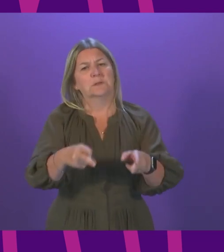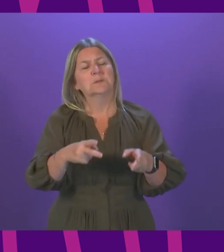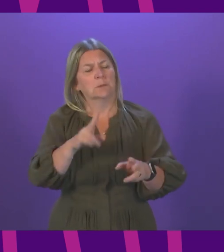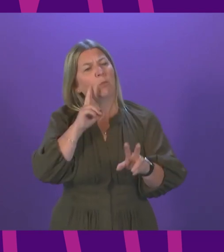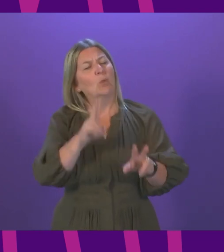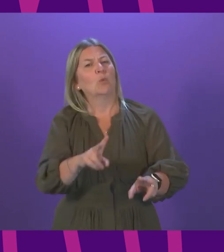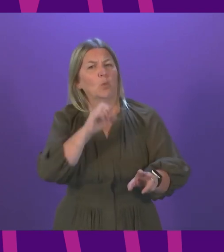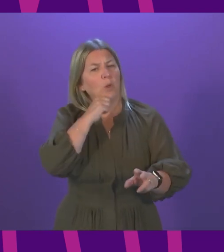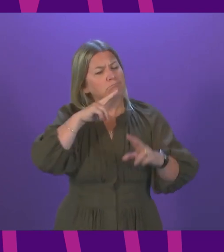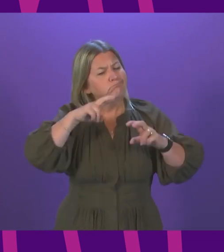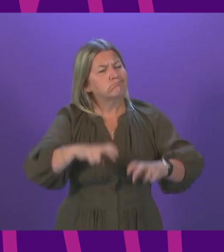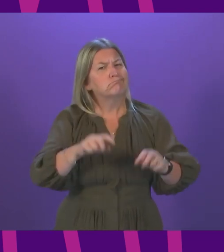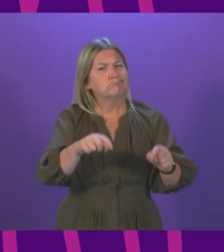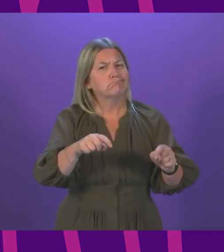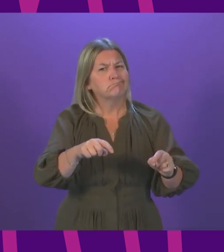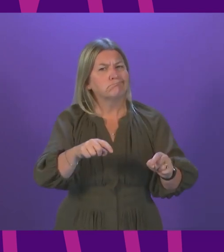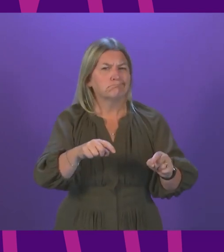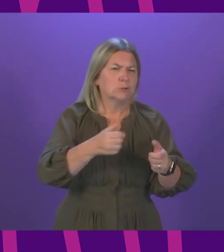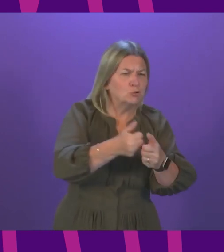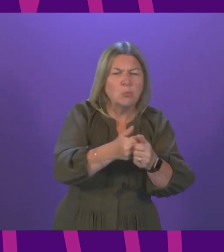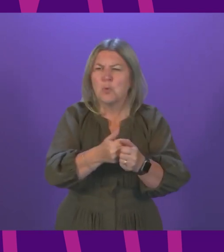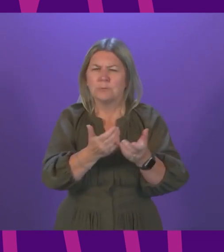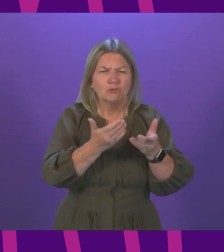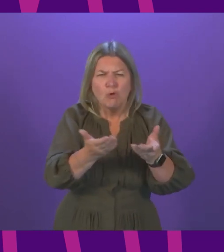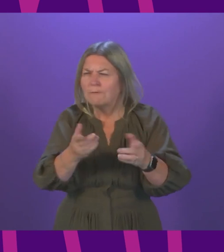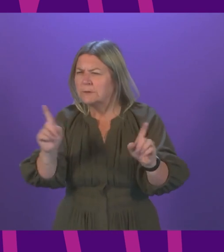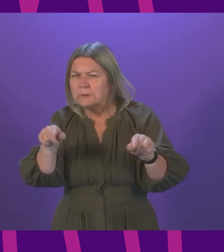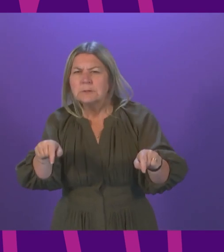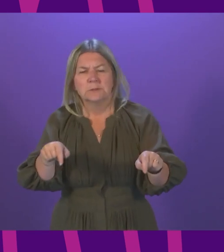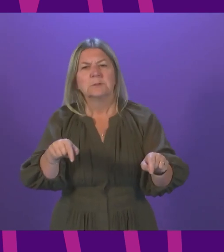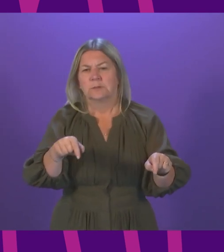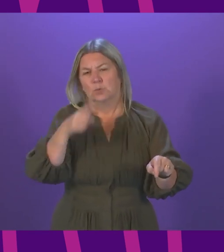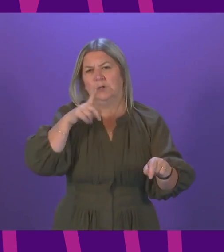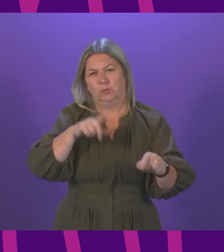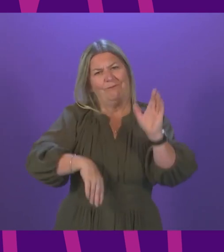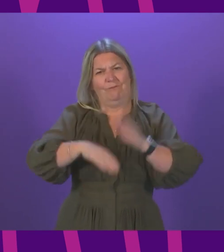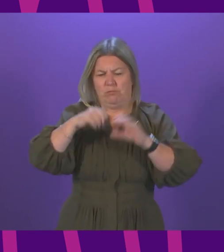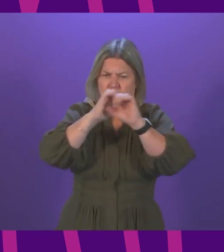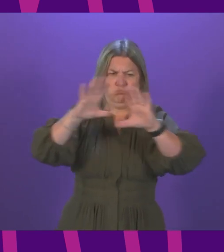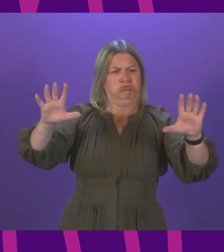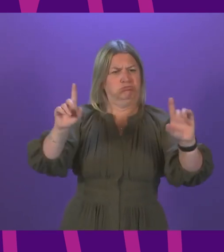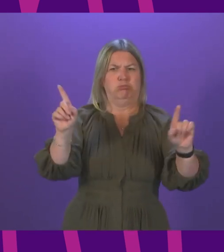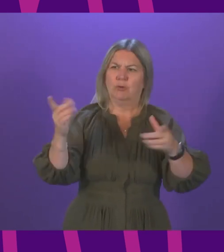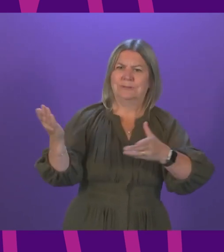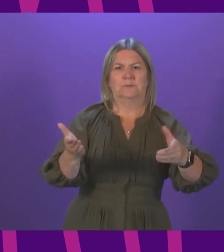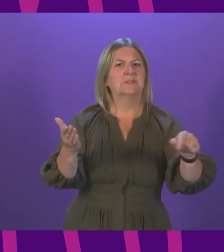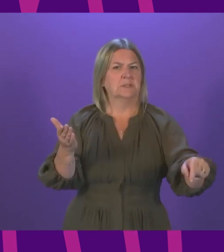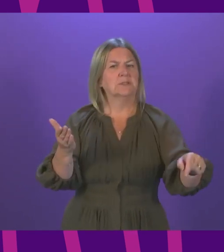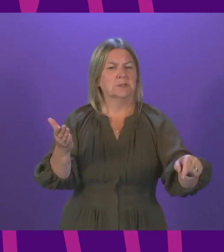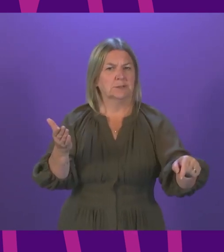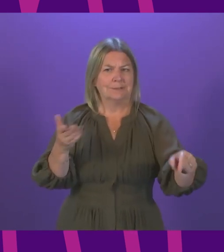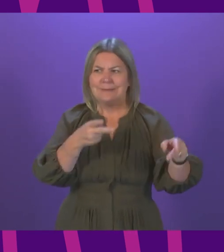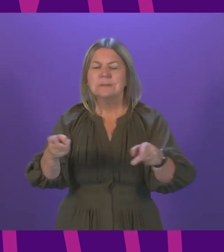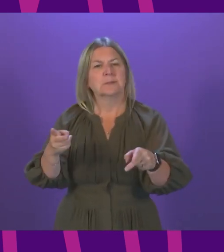understandably so and rightly so, this statement is on the ambulance service, we know that we have to take a whole systems approach. And therefore, again, in the announcement